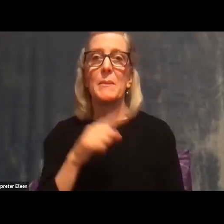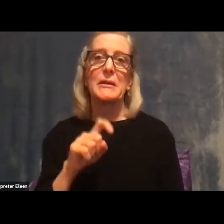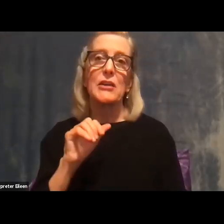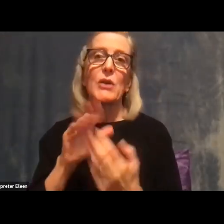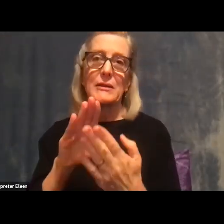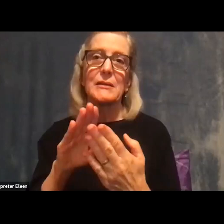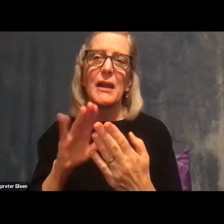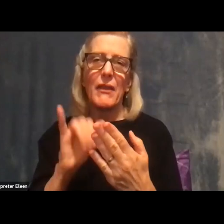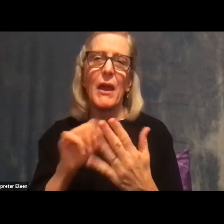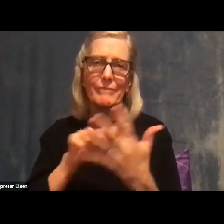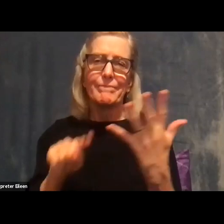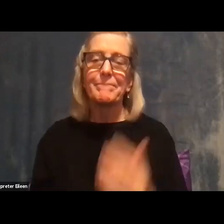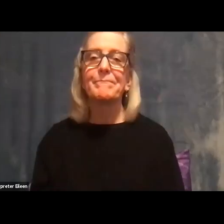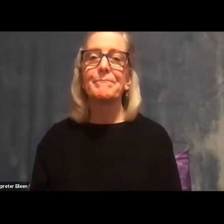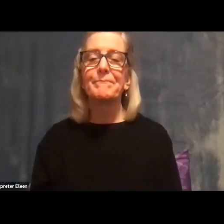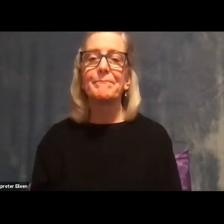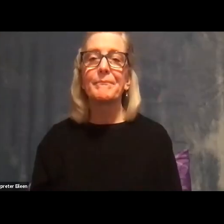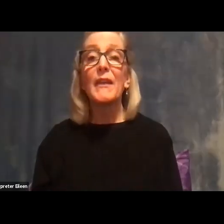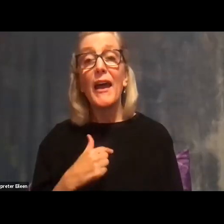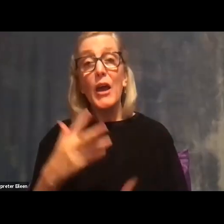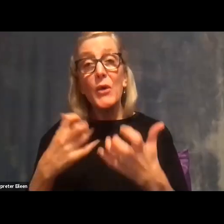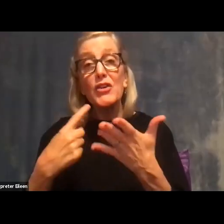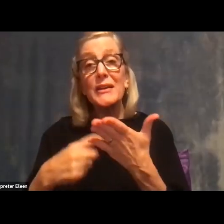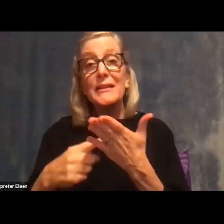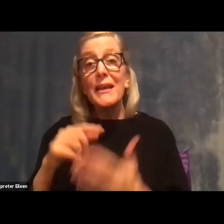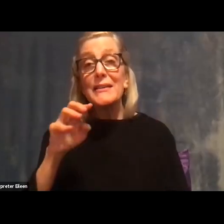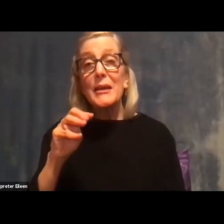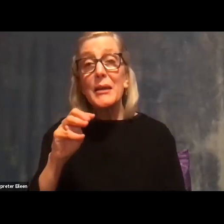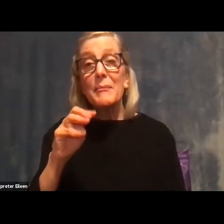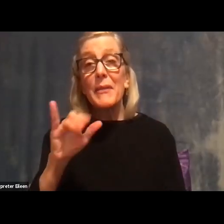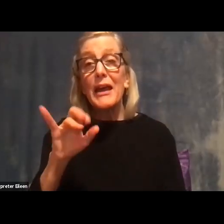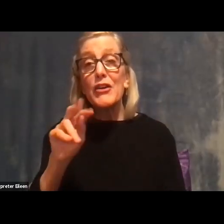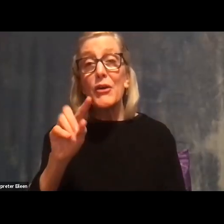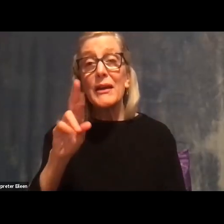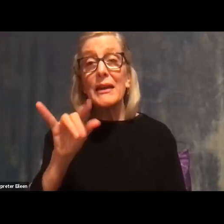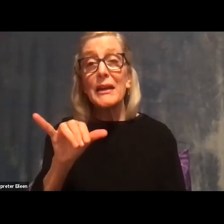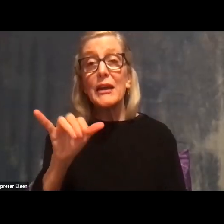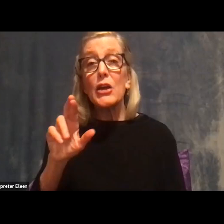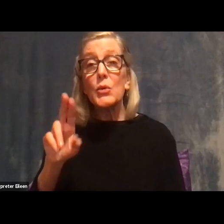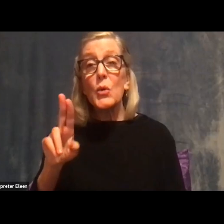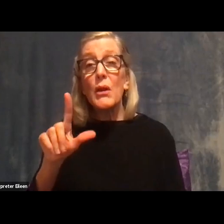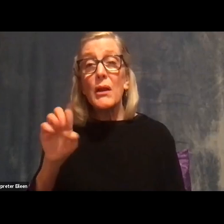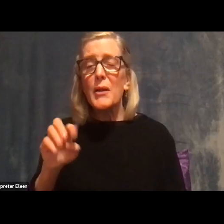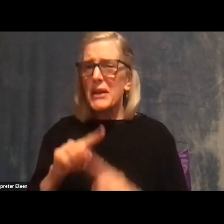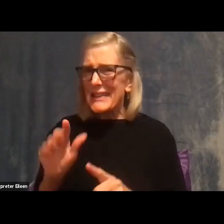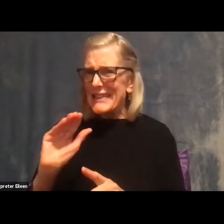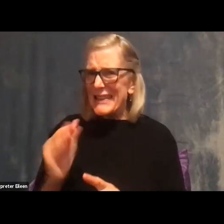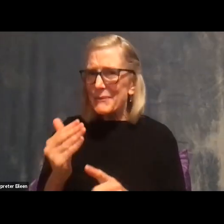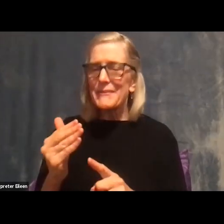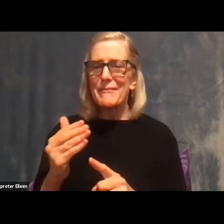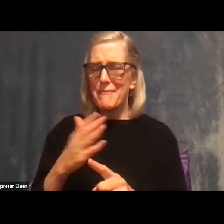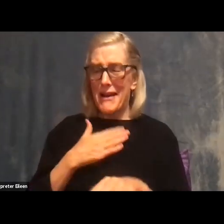I wanted to talk about minority rule, but I will do that in the Q and A because it looks like I need to pass it on to